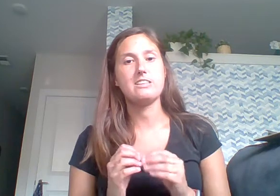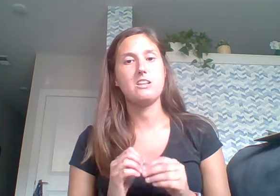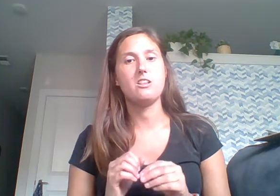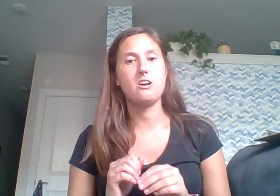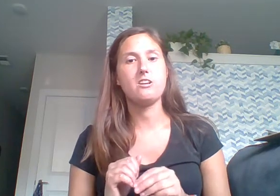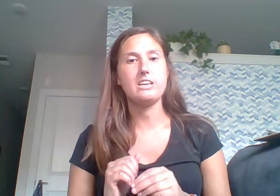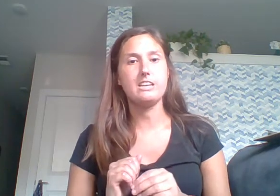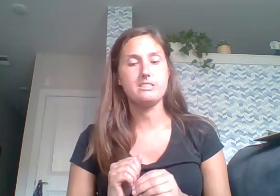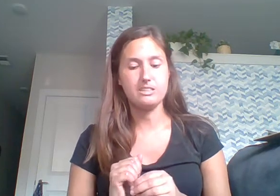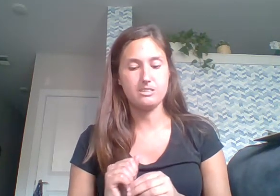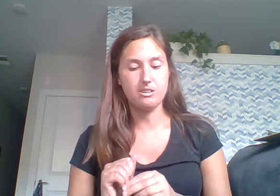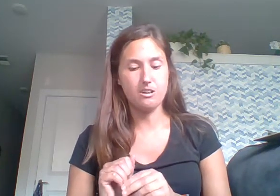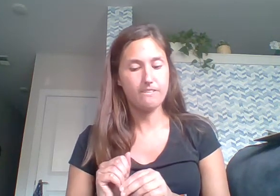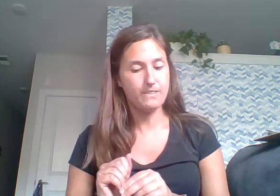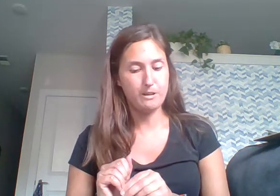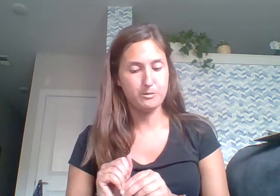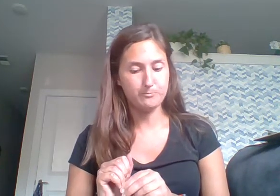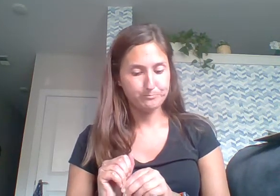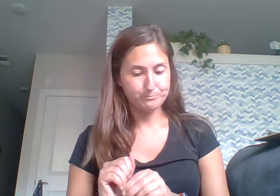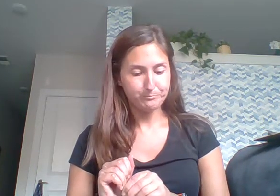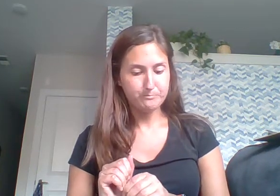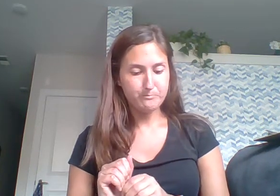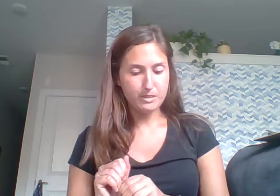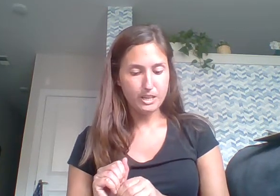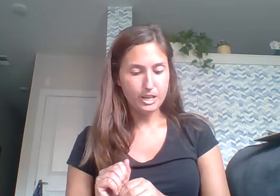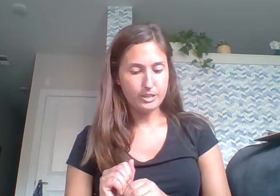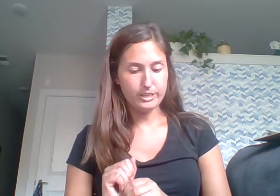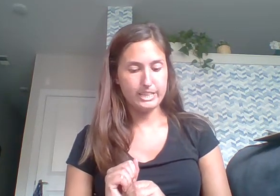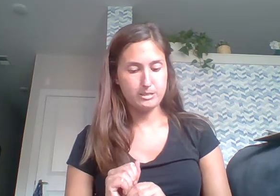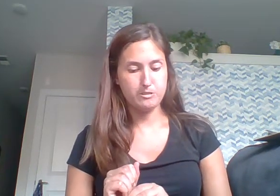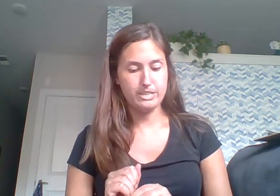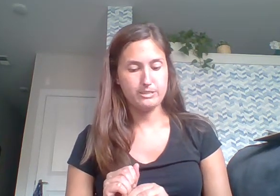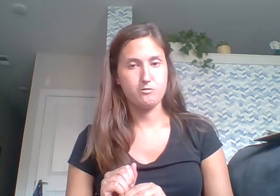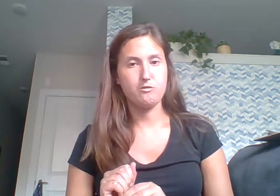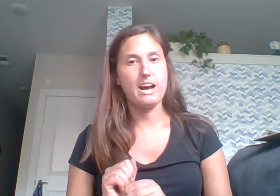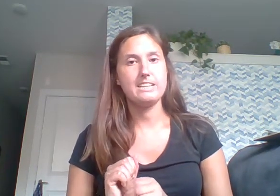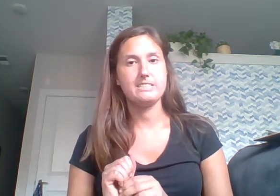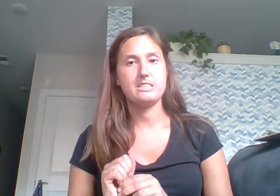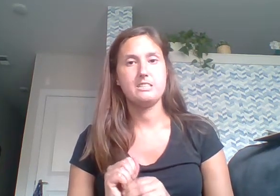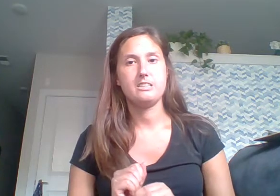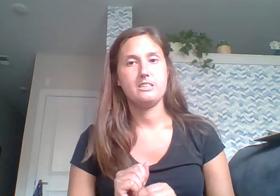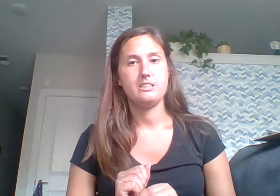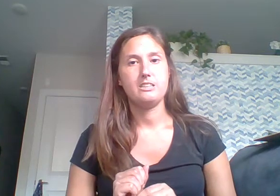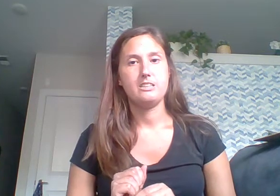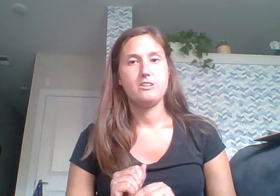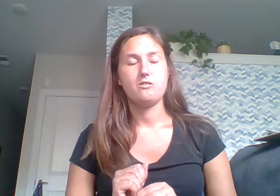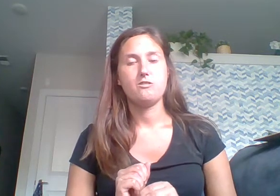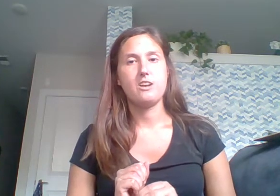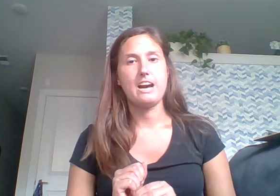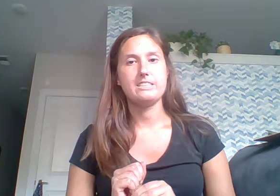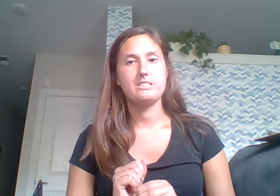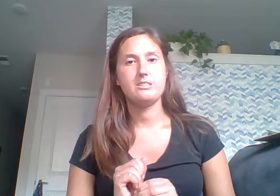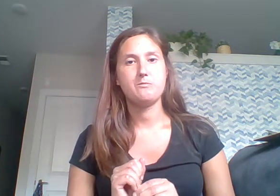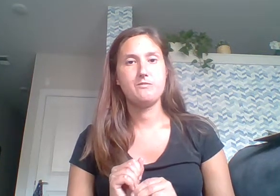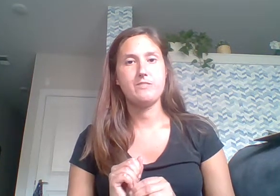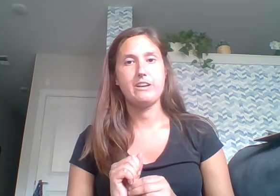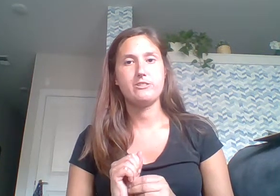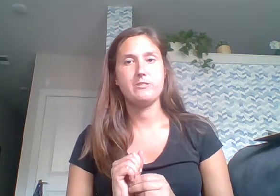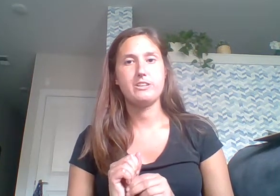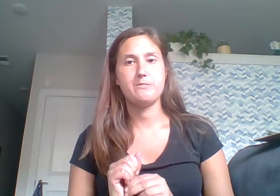that's a long ee, so that's a long vowel. Your next word is rat. Rat. What vowel do you hear